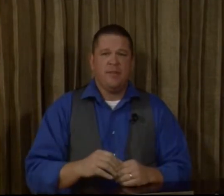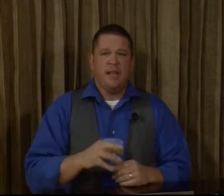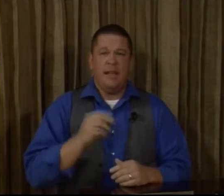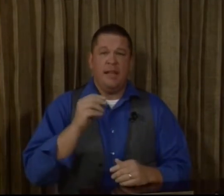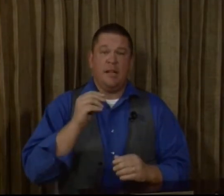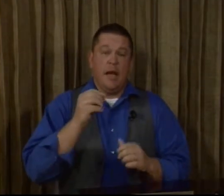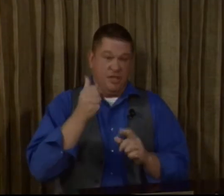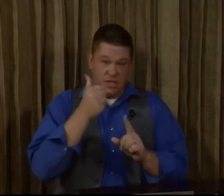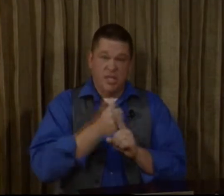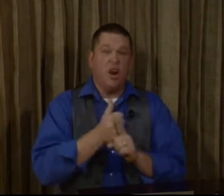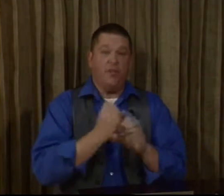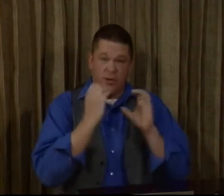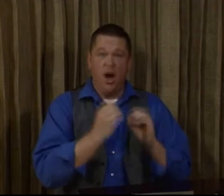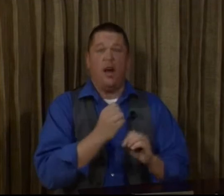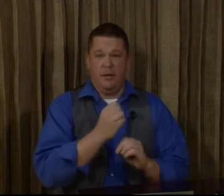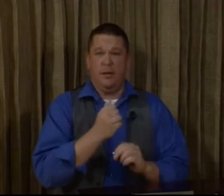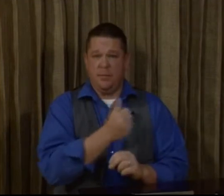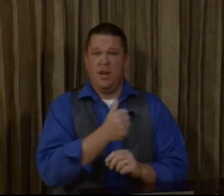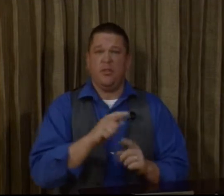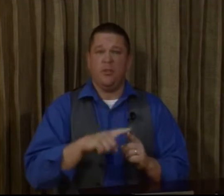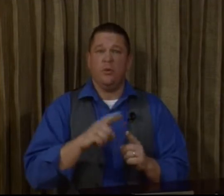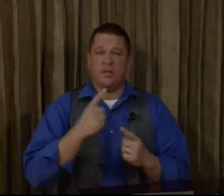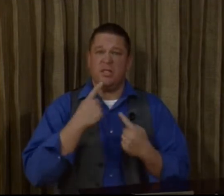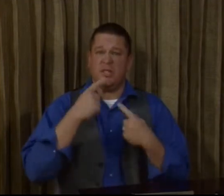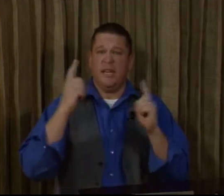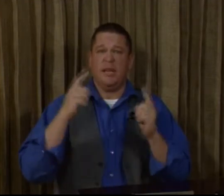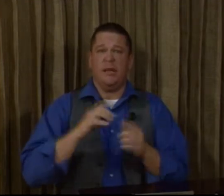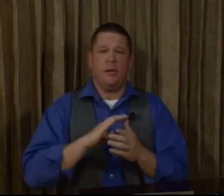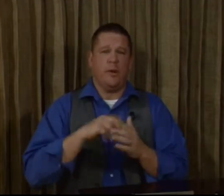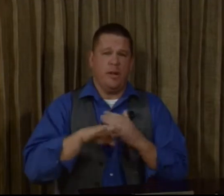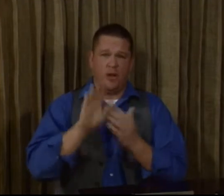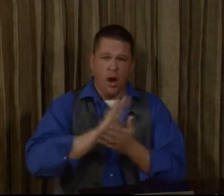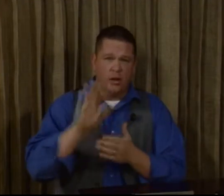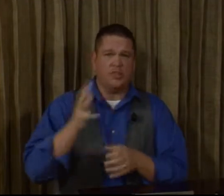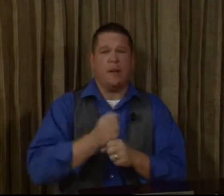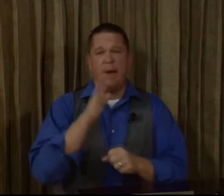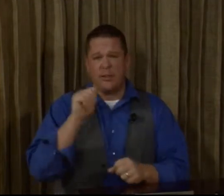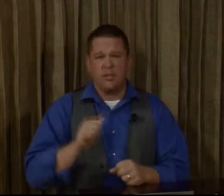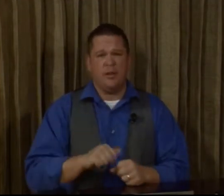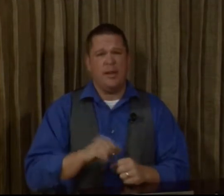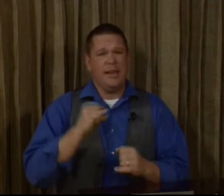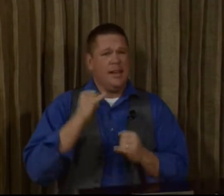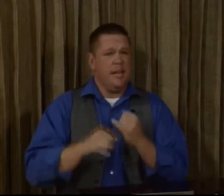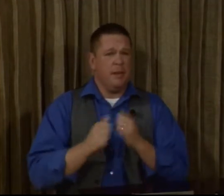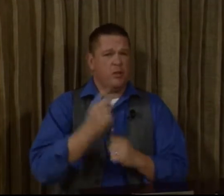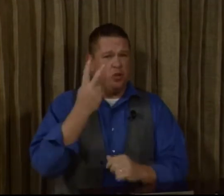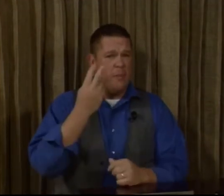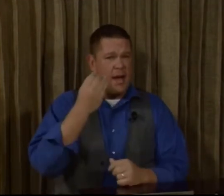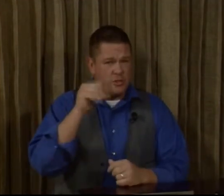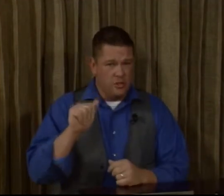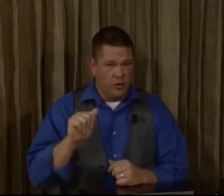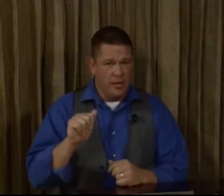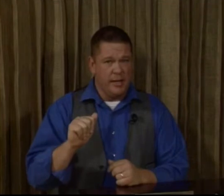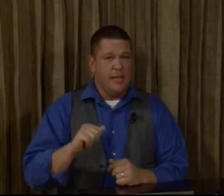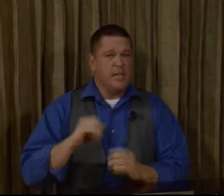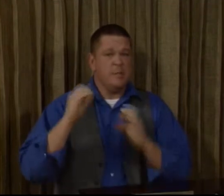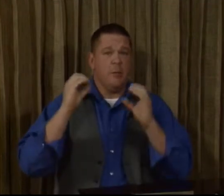And he self-taught himself to succeed. He went into college, got a bachelor's degree, ended up getting two master's degrees. He's been a